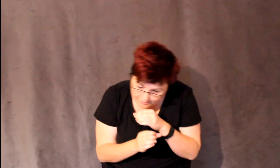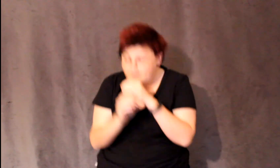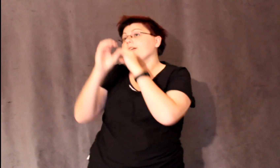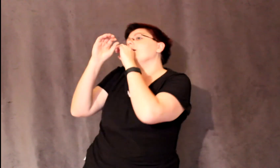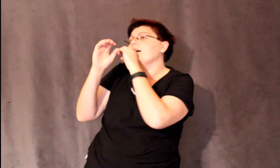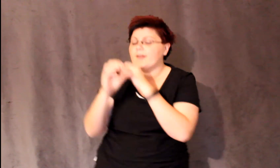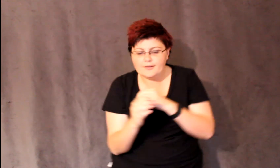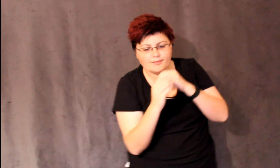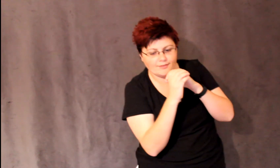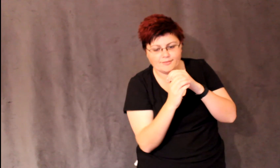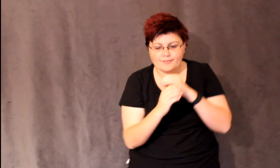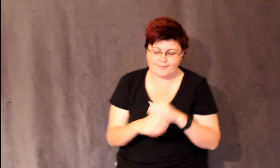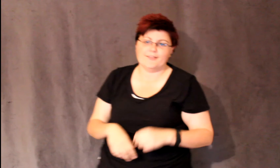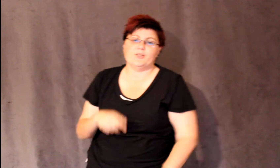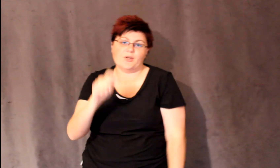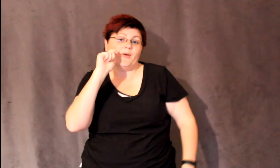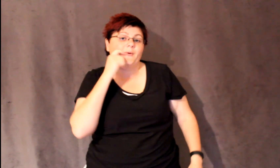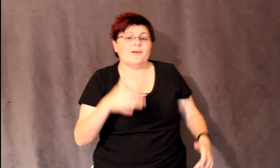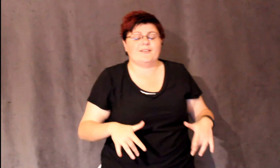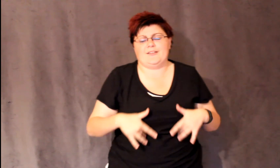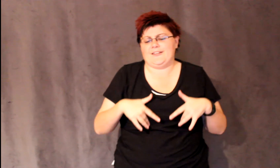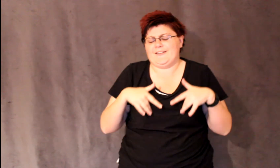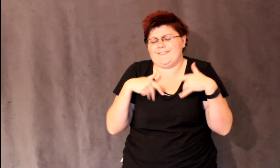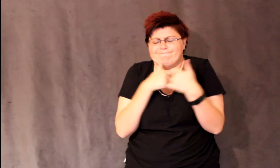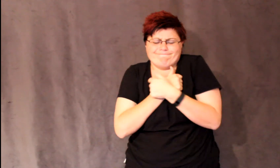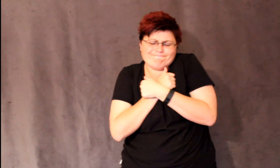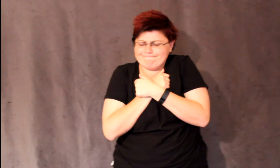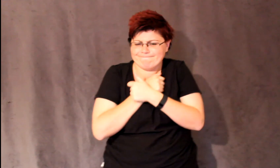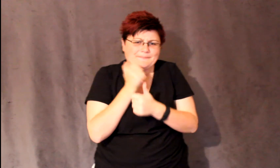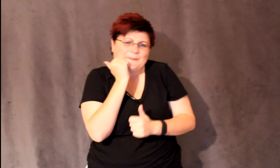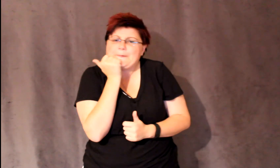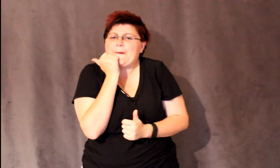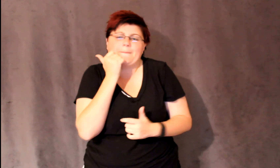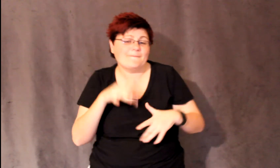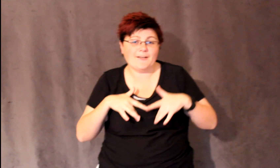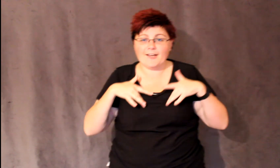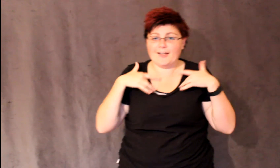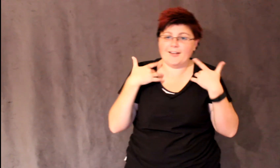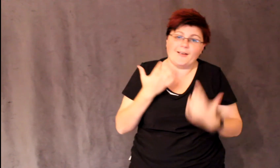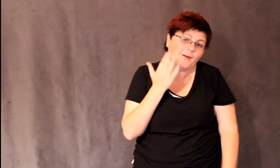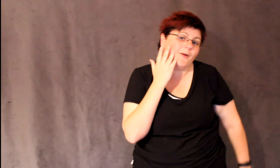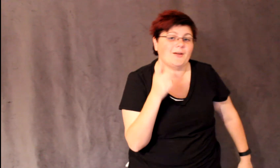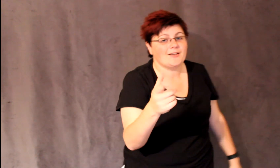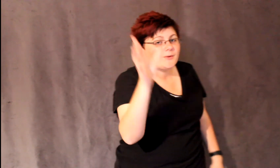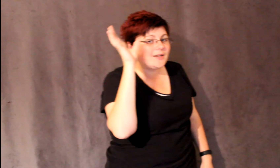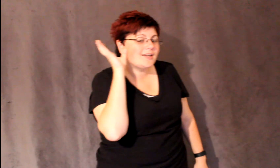You will get a When you hear